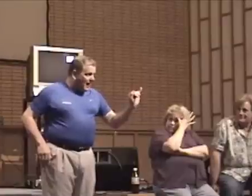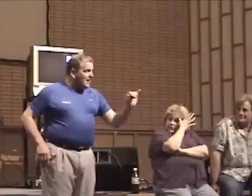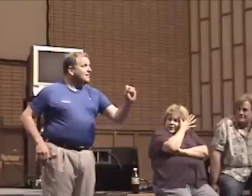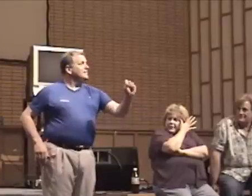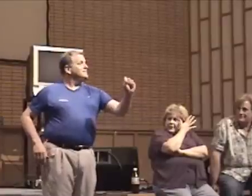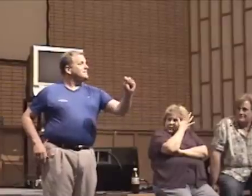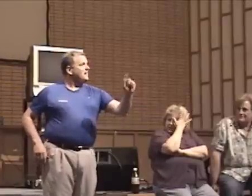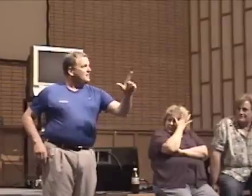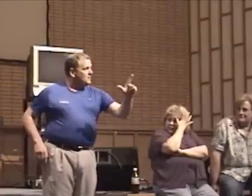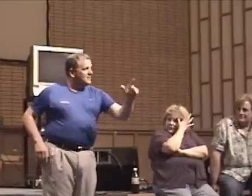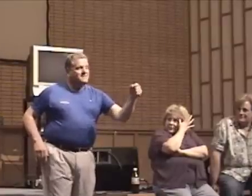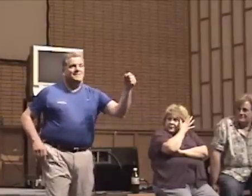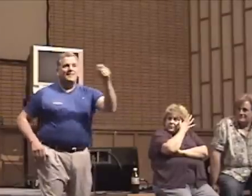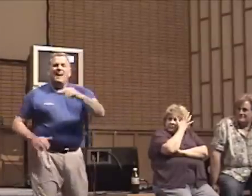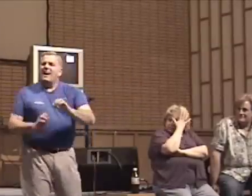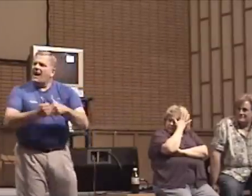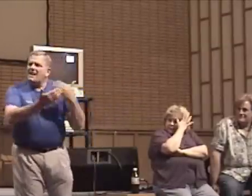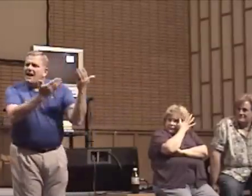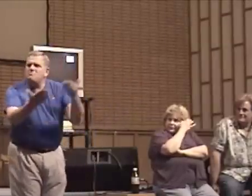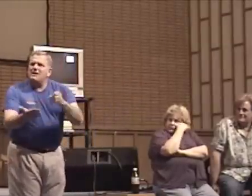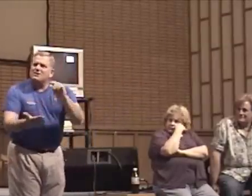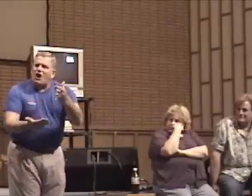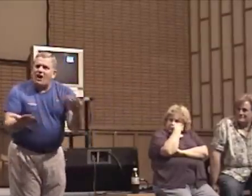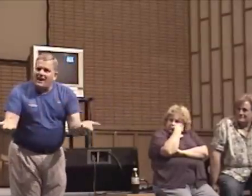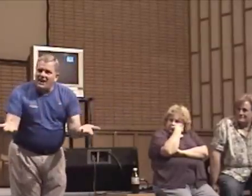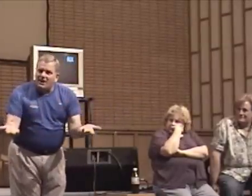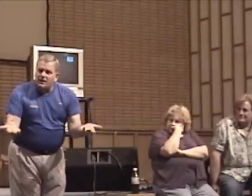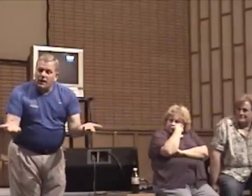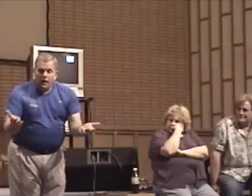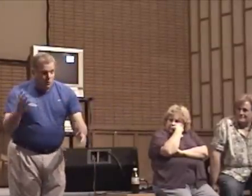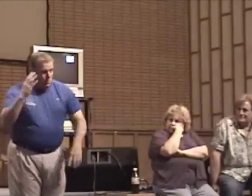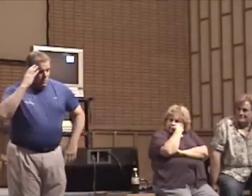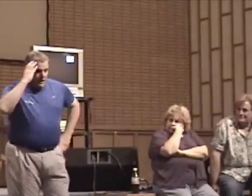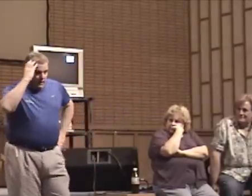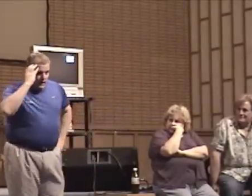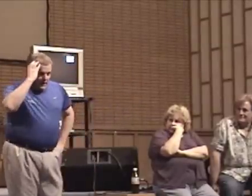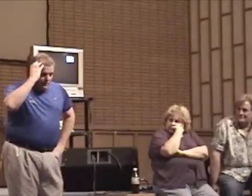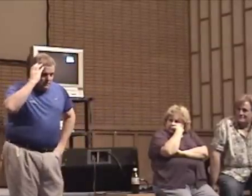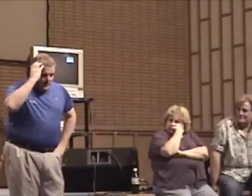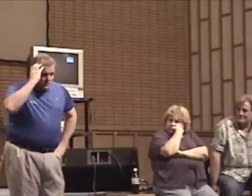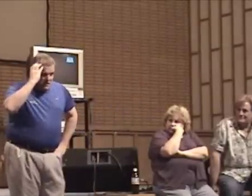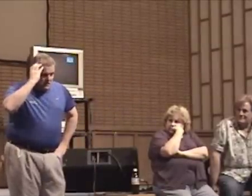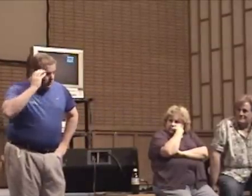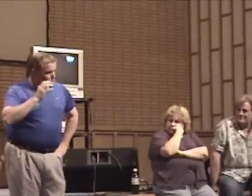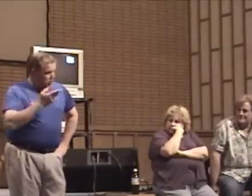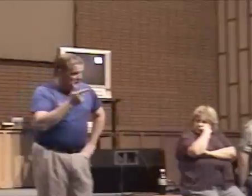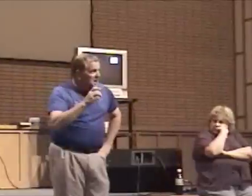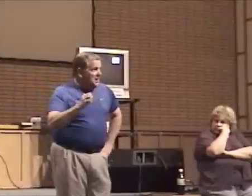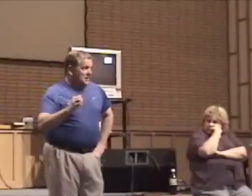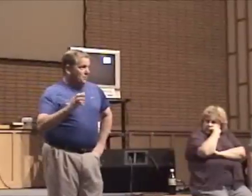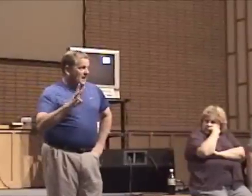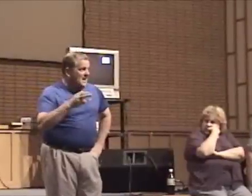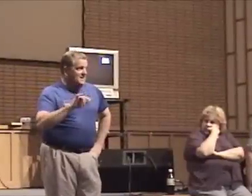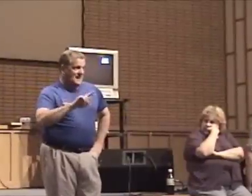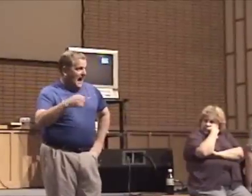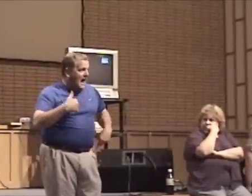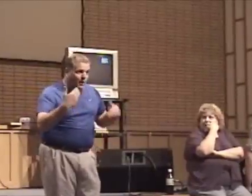KTi, that is, how did I bring the dog here? Well, nothing. Gee, where's the dog?